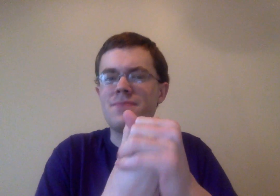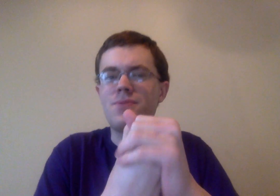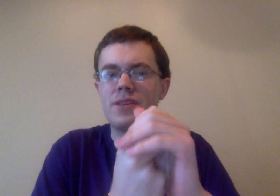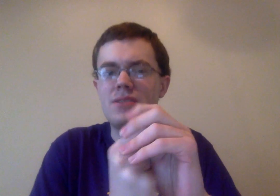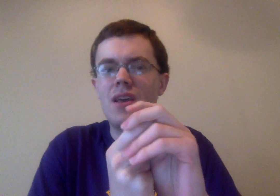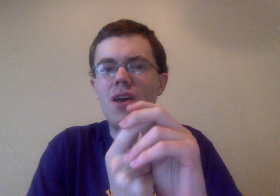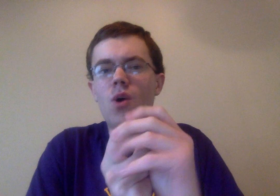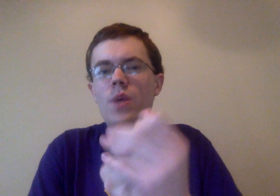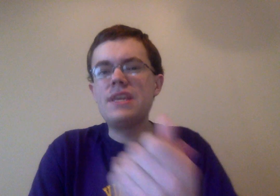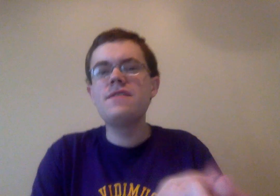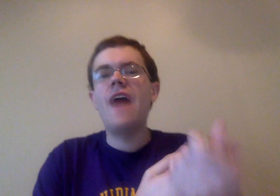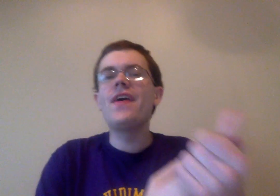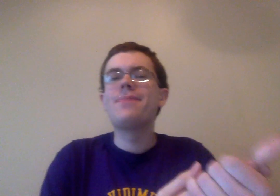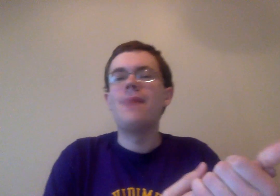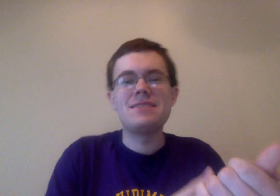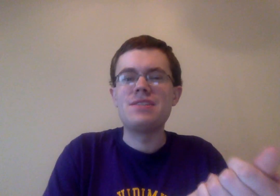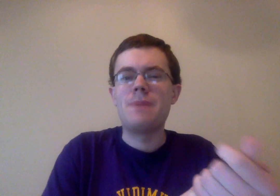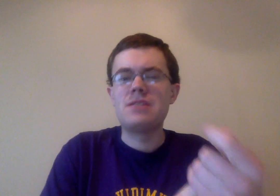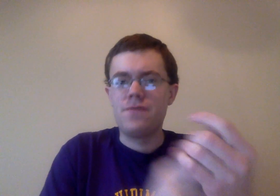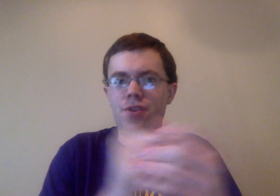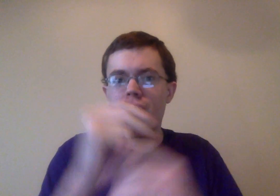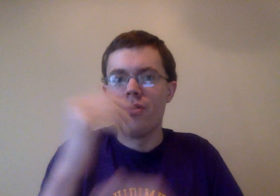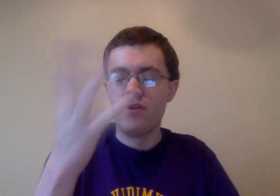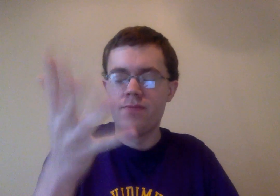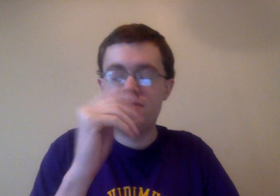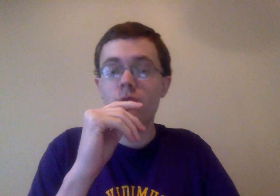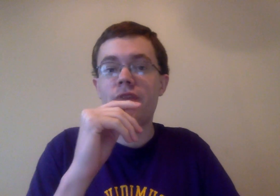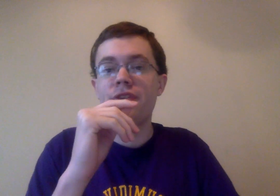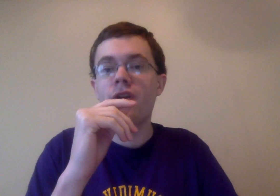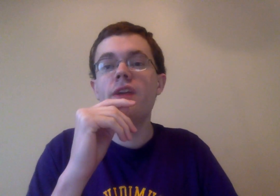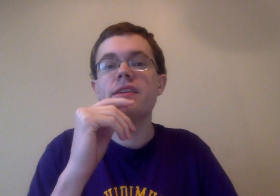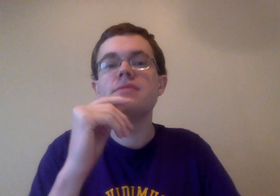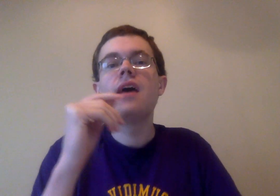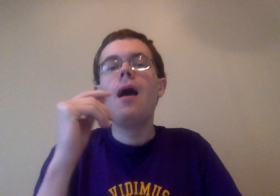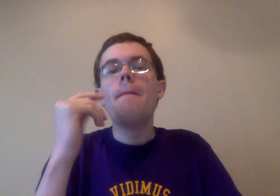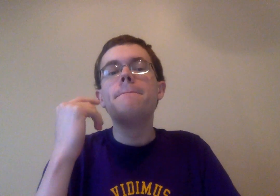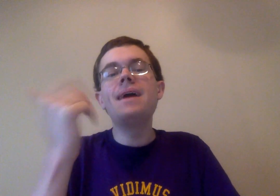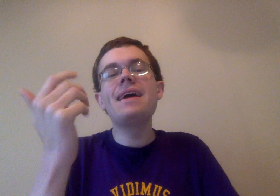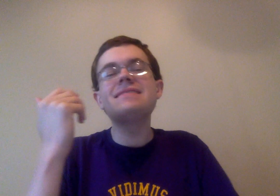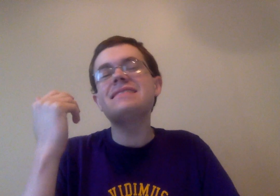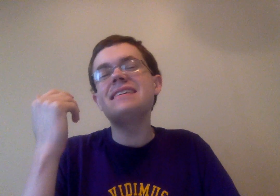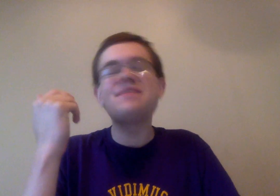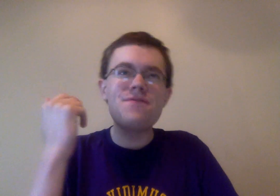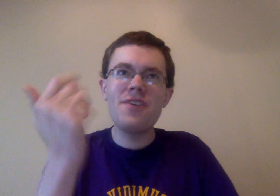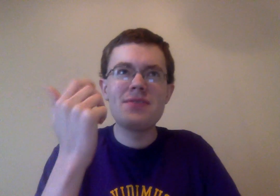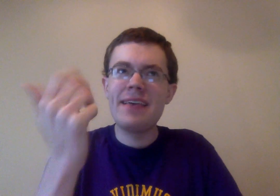important, which is a valuable message, especially for, you know, the show's fairly young audience, but it just feels like